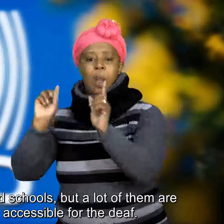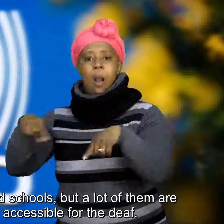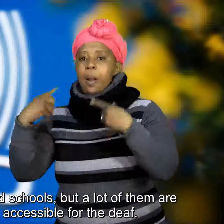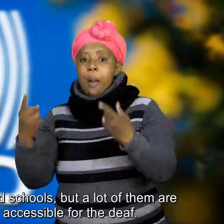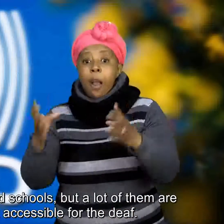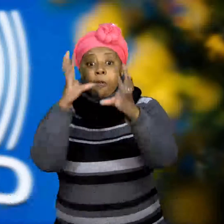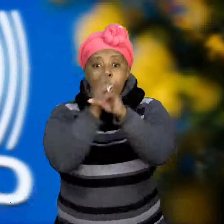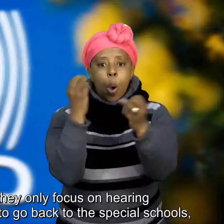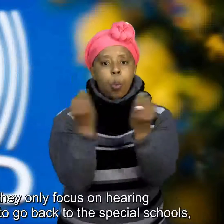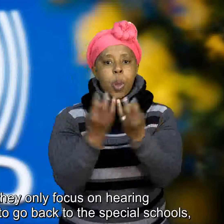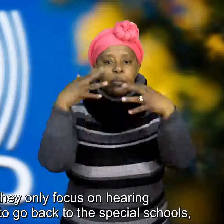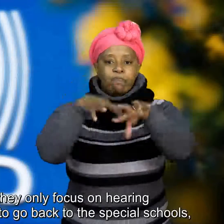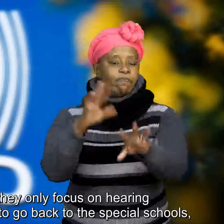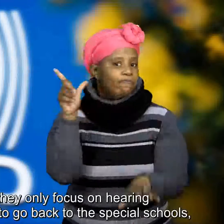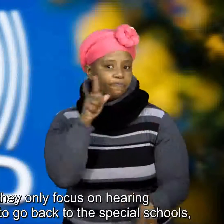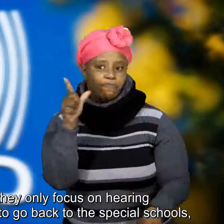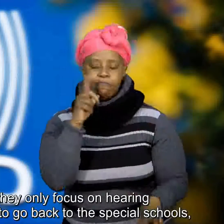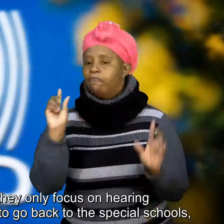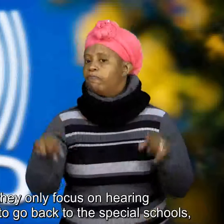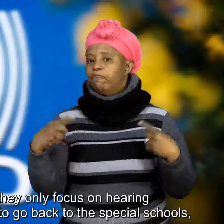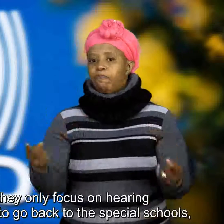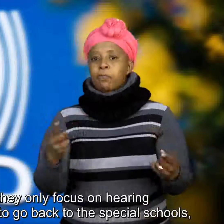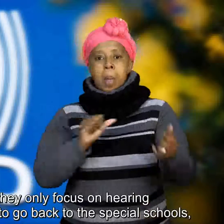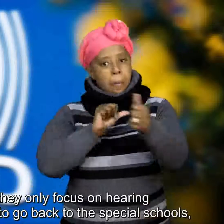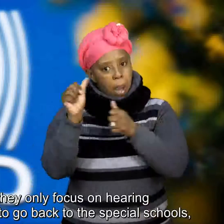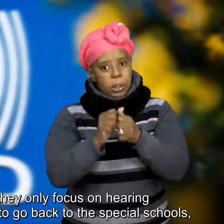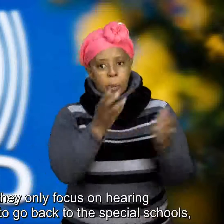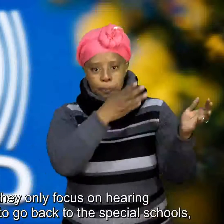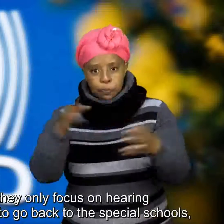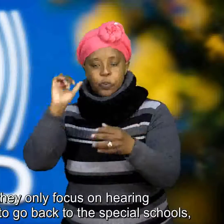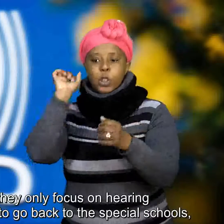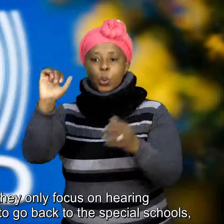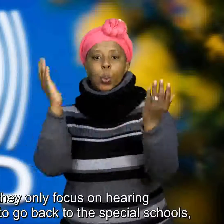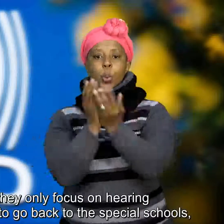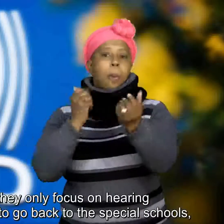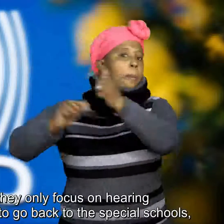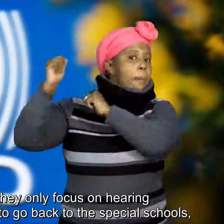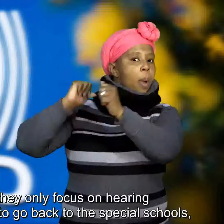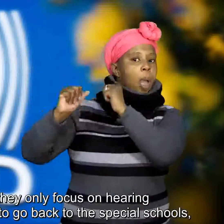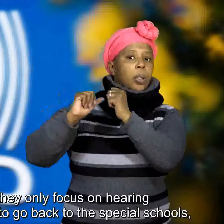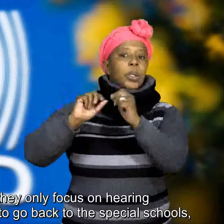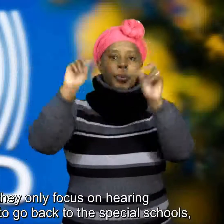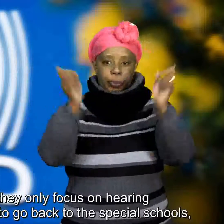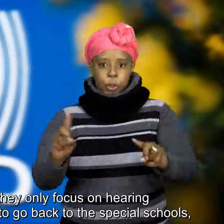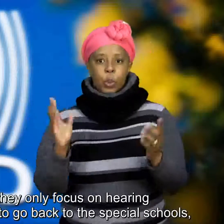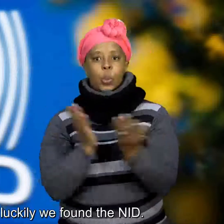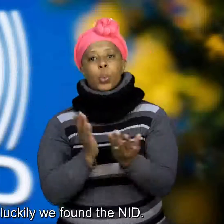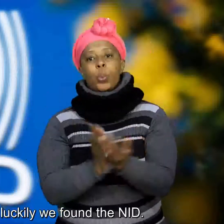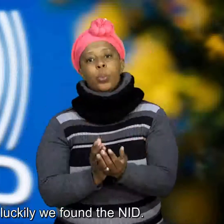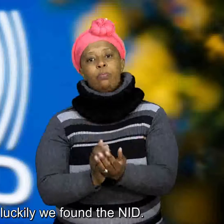deaf and I have to they only focus on hearing so we need to go back to special schools and luckily